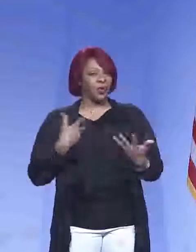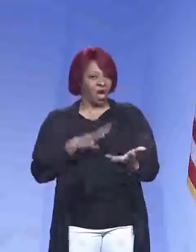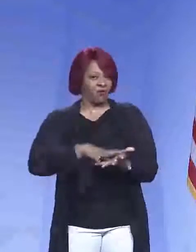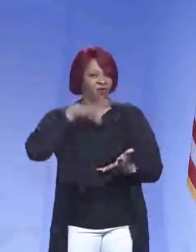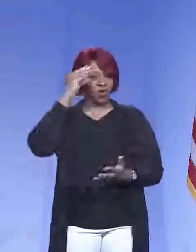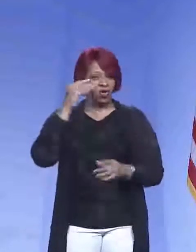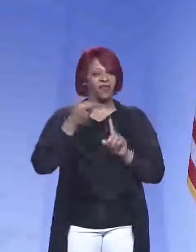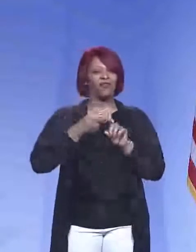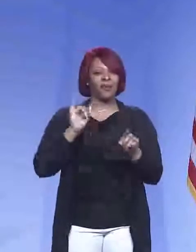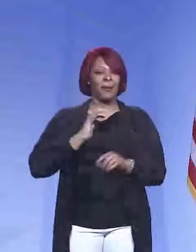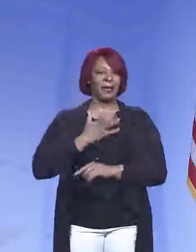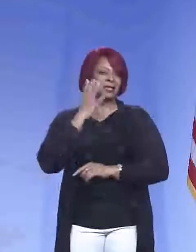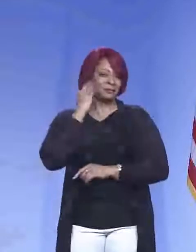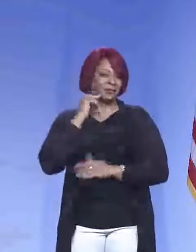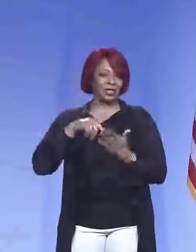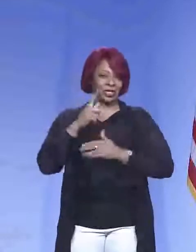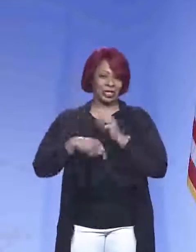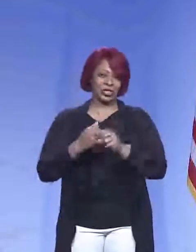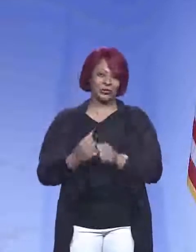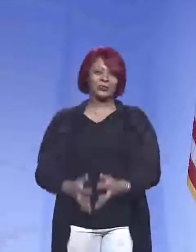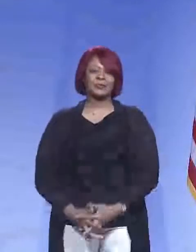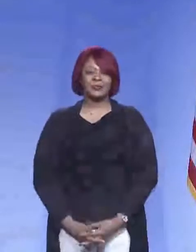from the experience of this year.